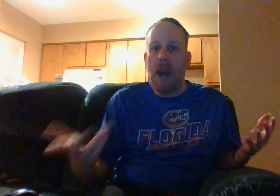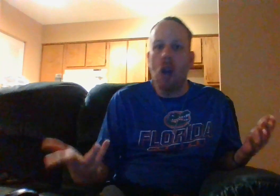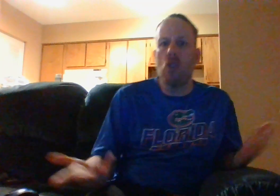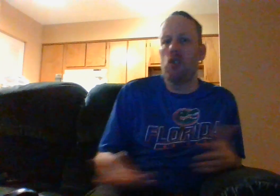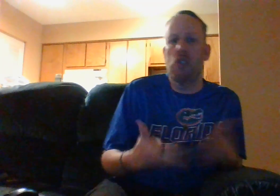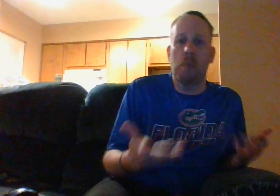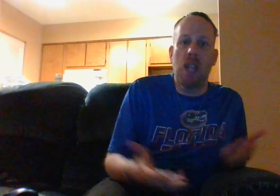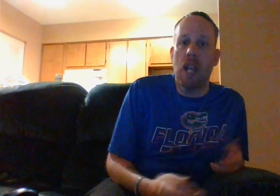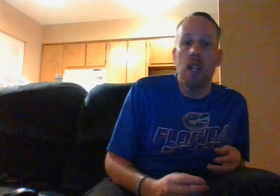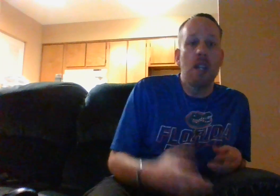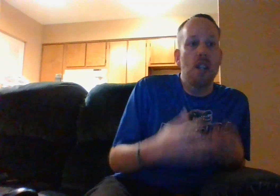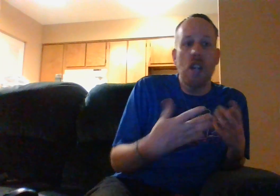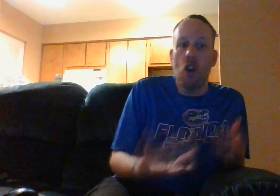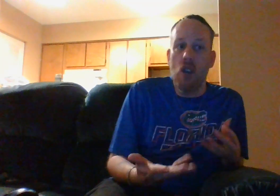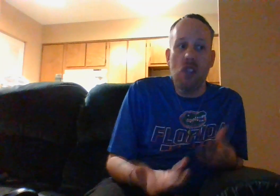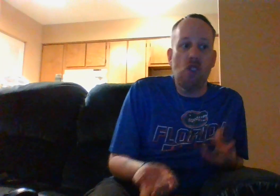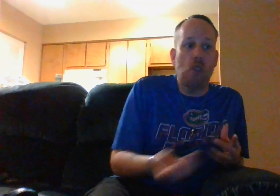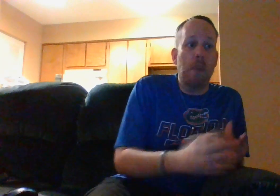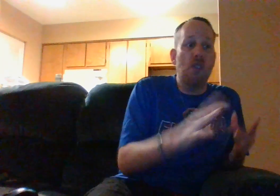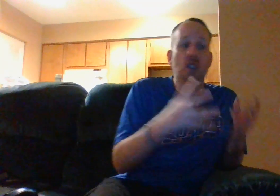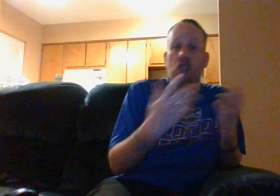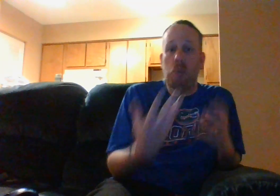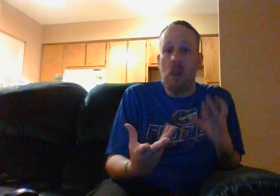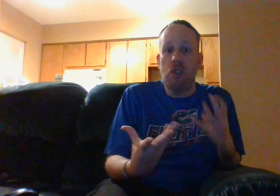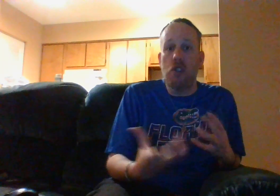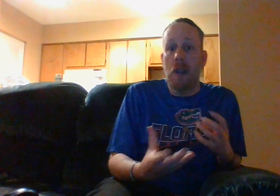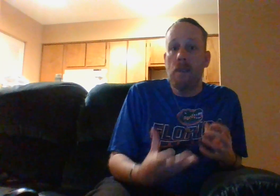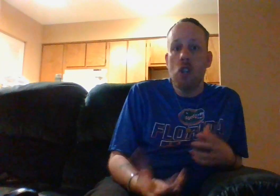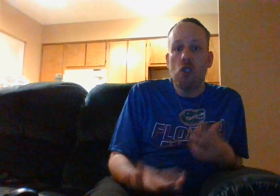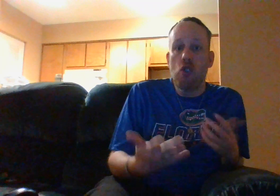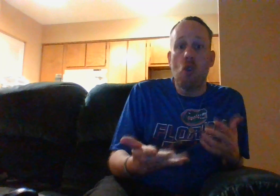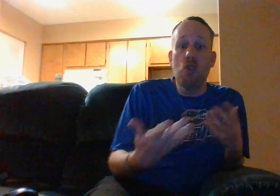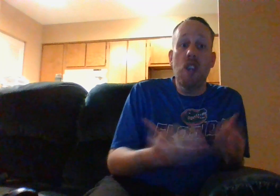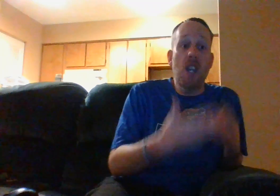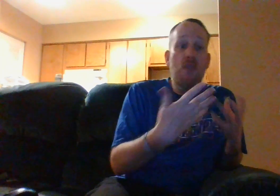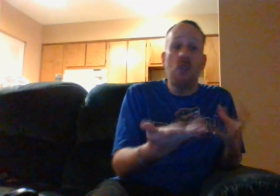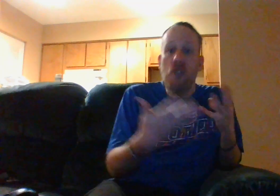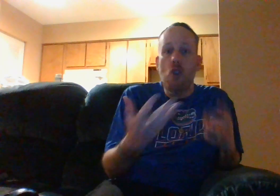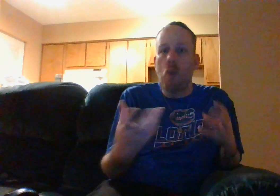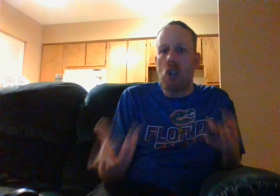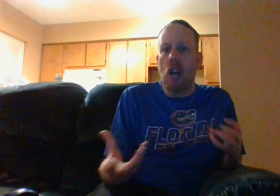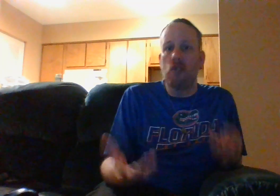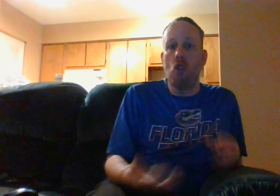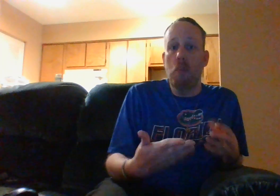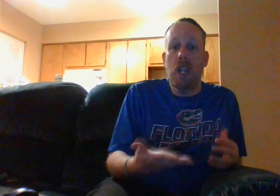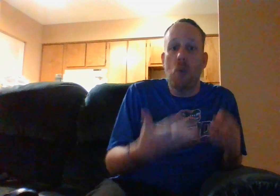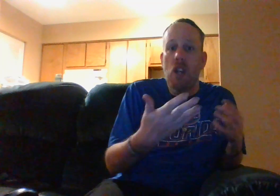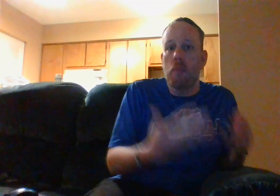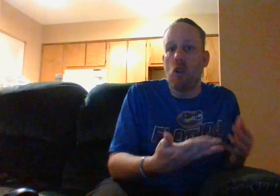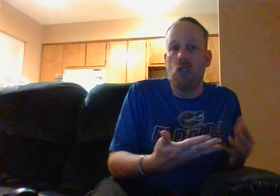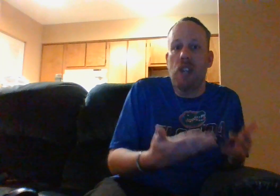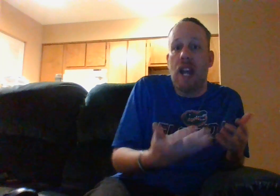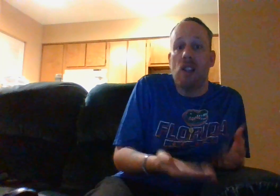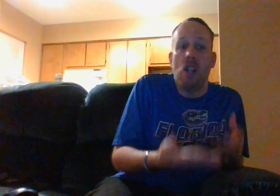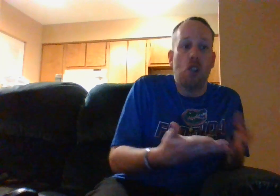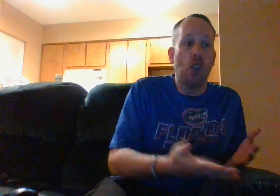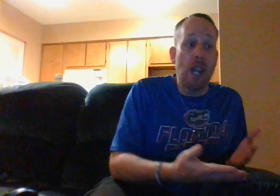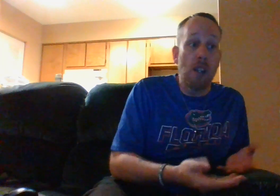powers and stuff like that no it's just basically it's just basically yeah you know if you feel more comfortable being around a person that like